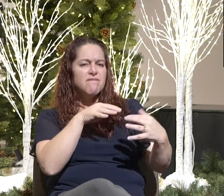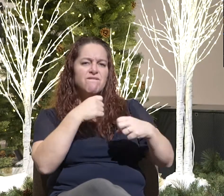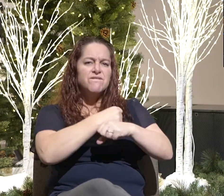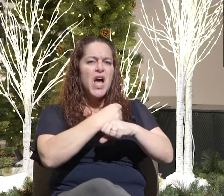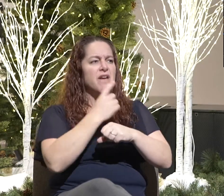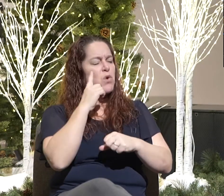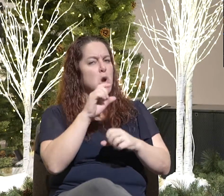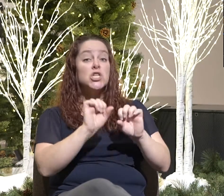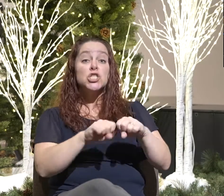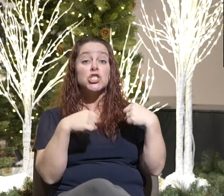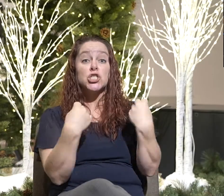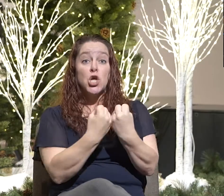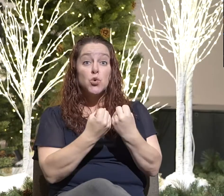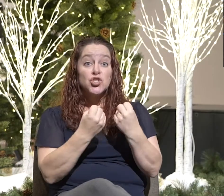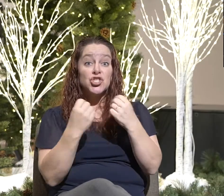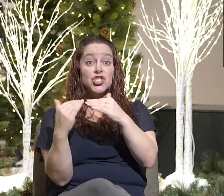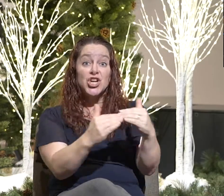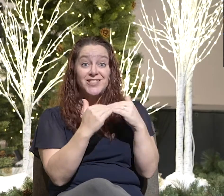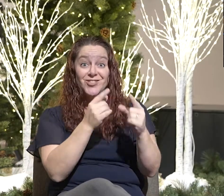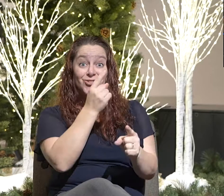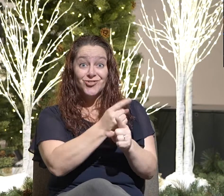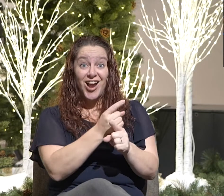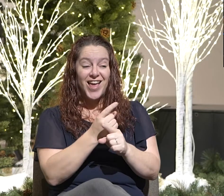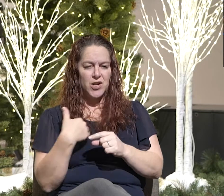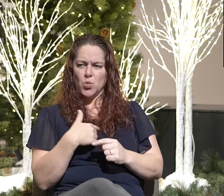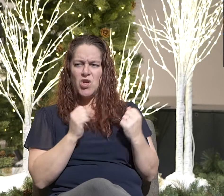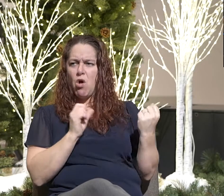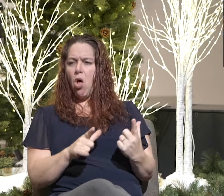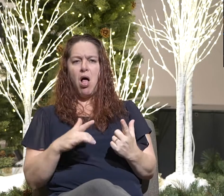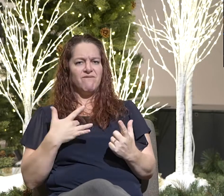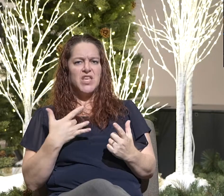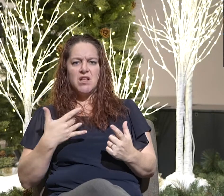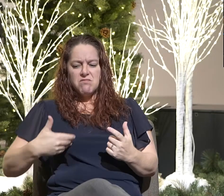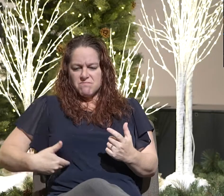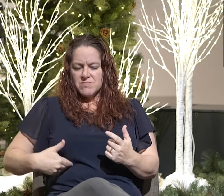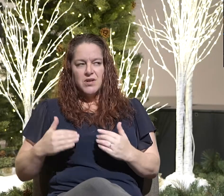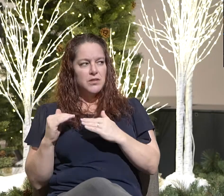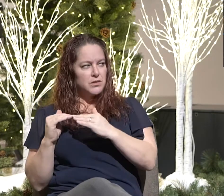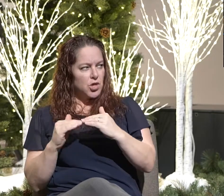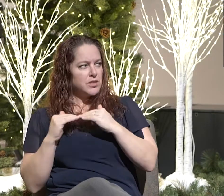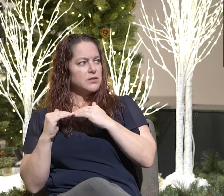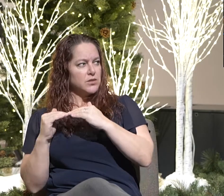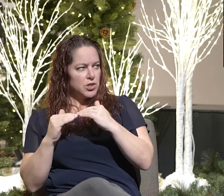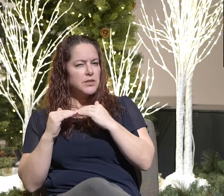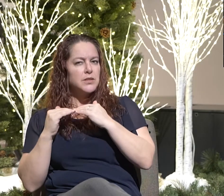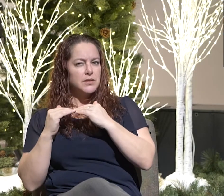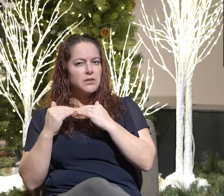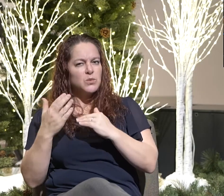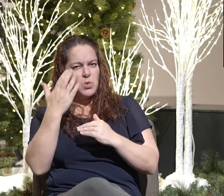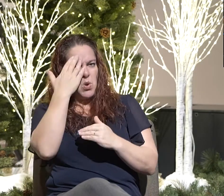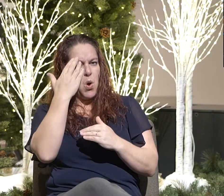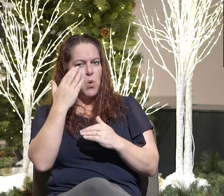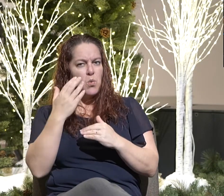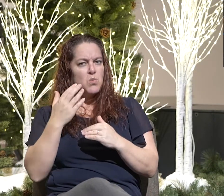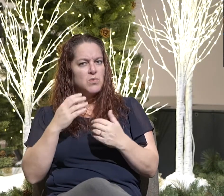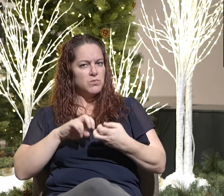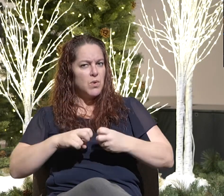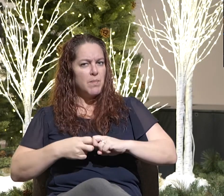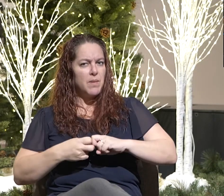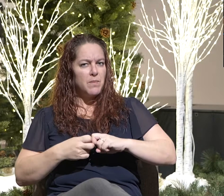we have this sense of social justice or this justice. We all have it in us. Where does that come from? We know there's a problem.